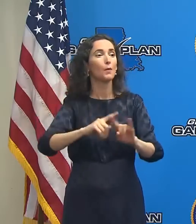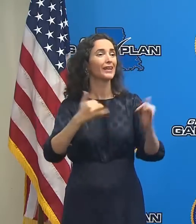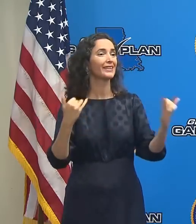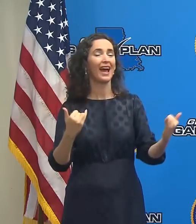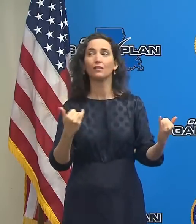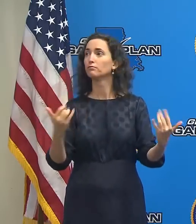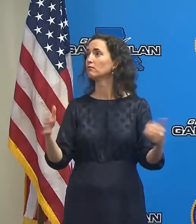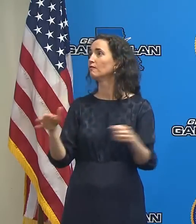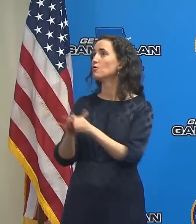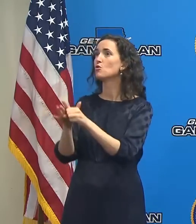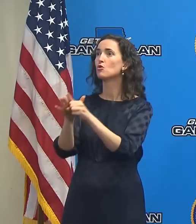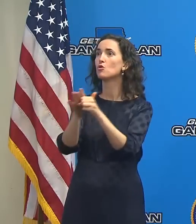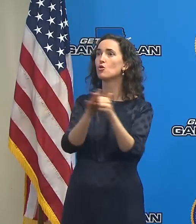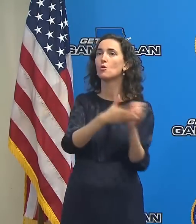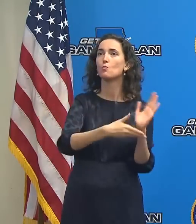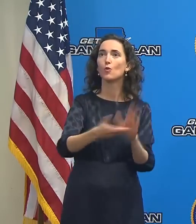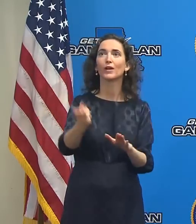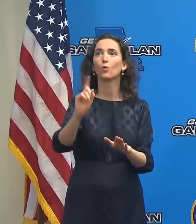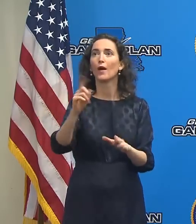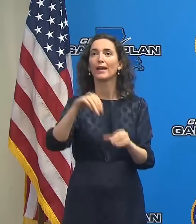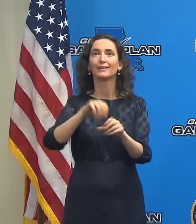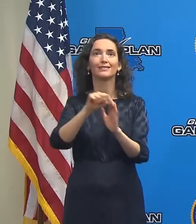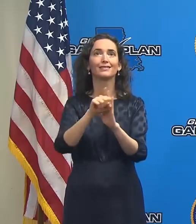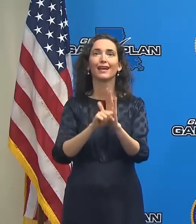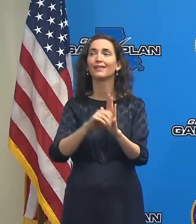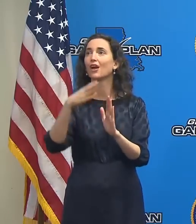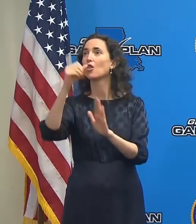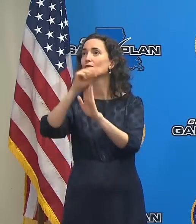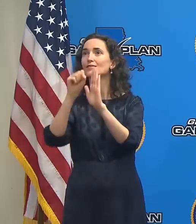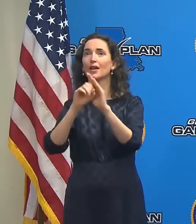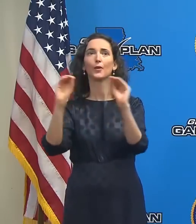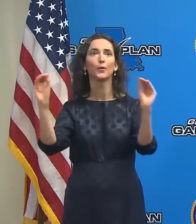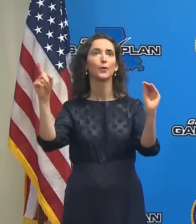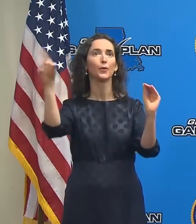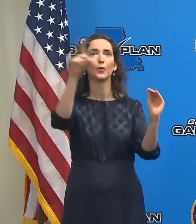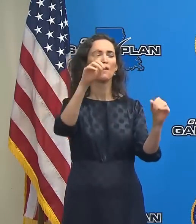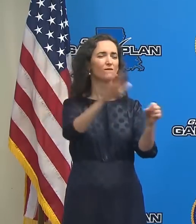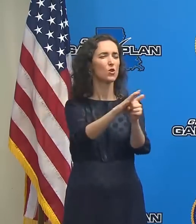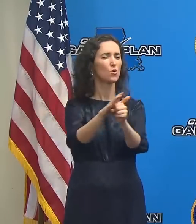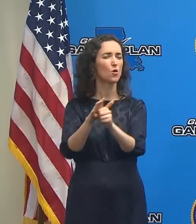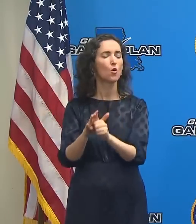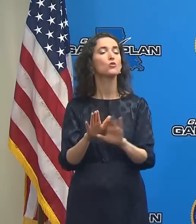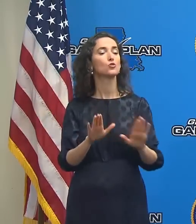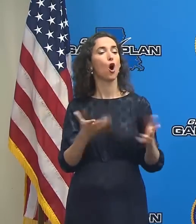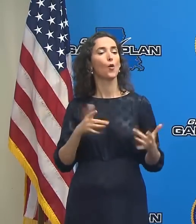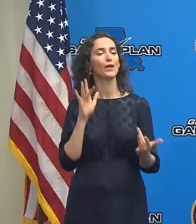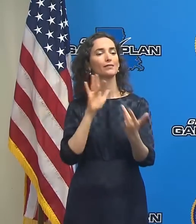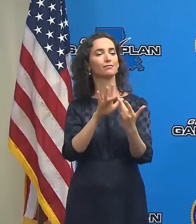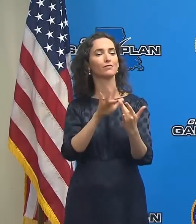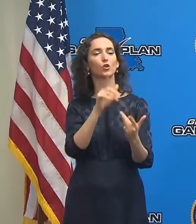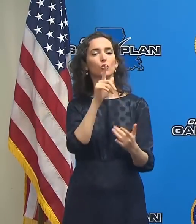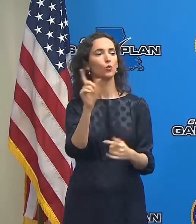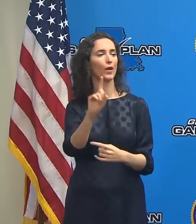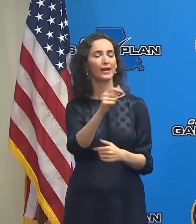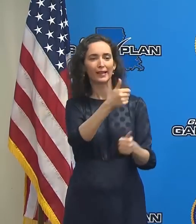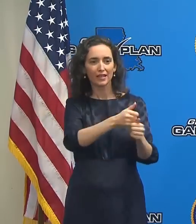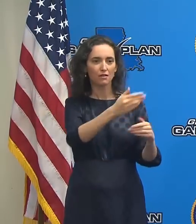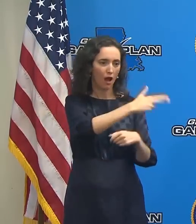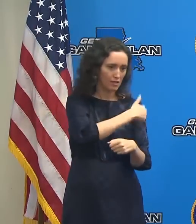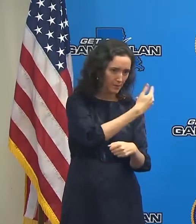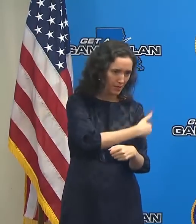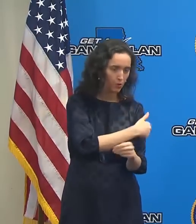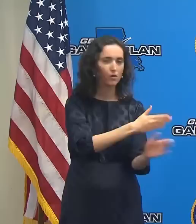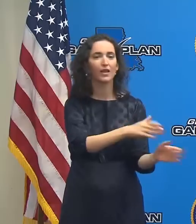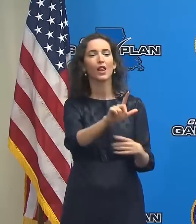not out of state. So we have been talking to individual hospitals and to the Louisiana Hospital Association about them